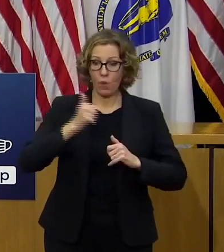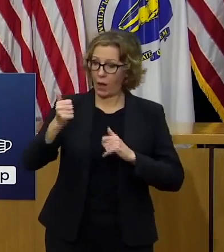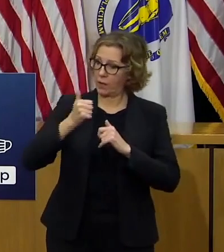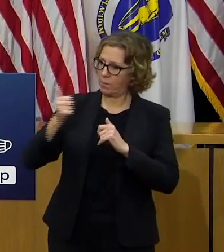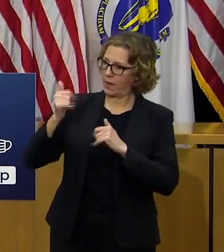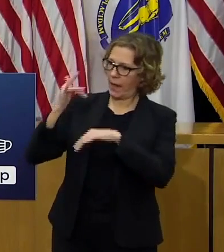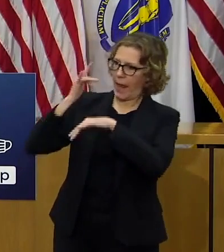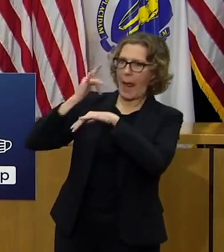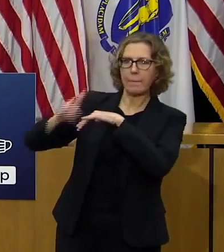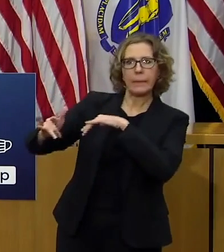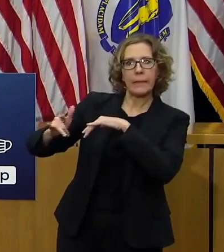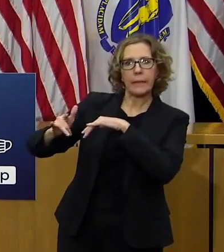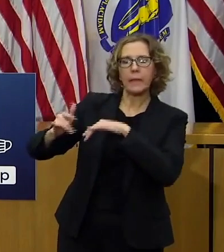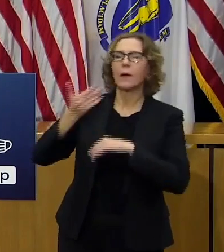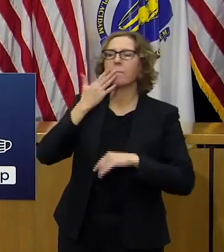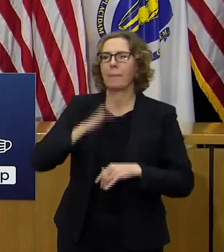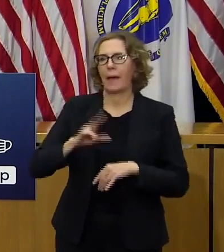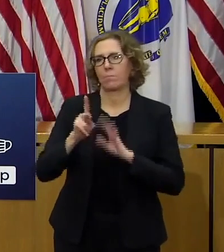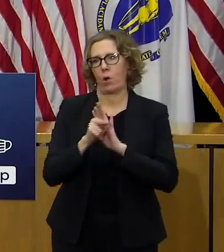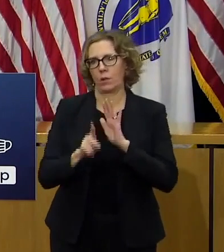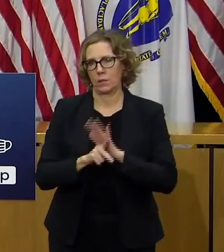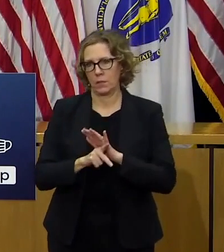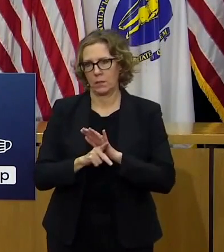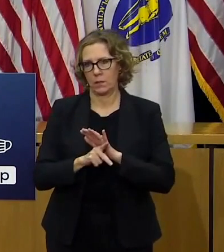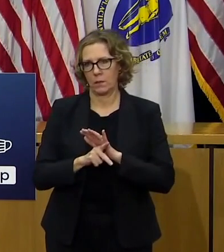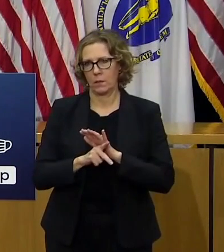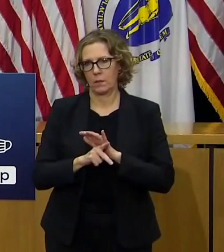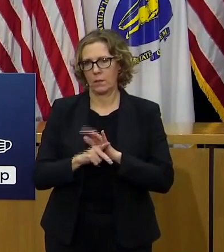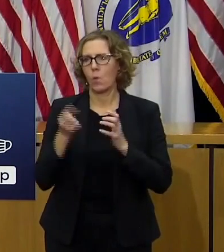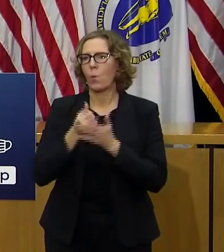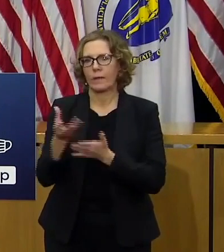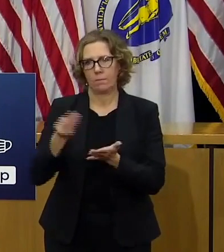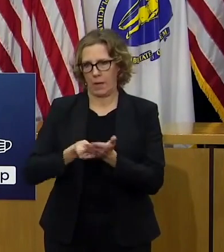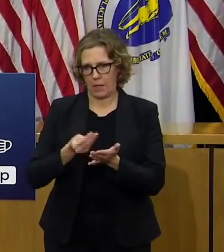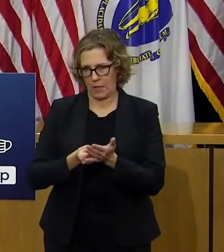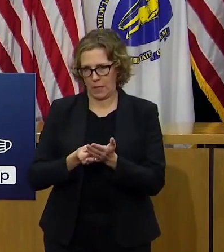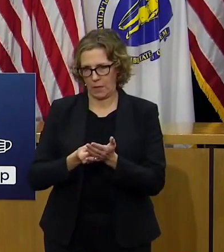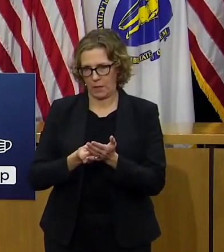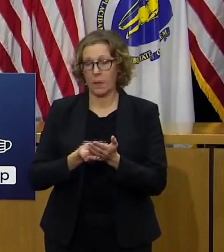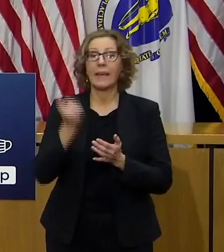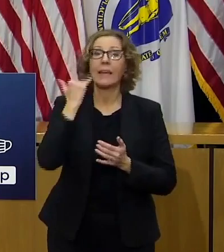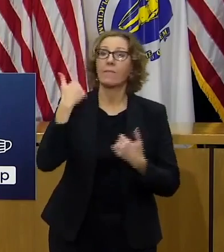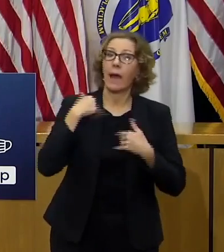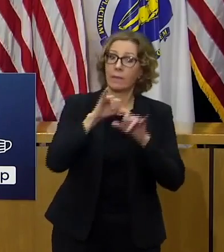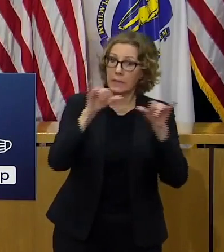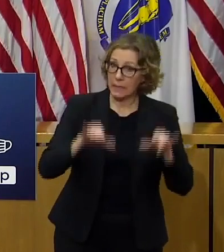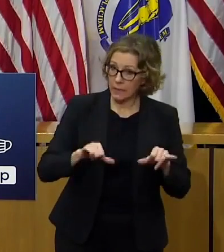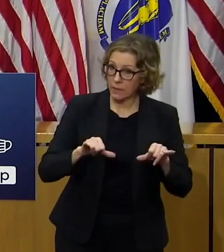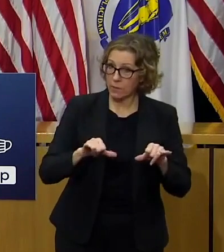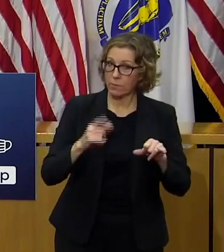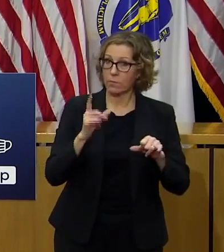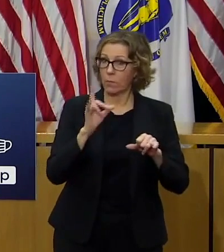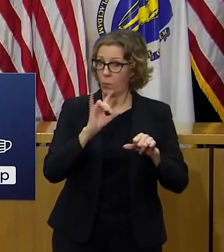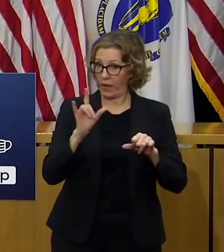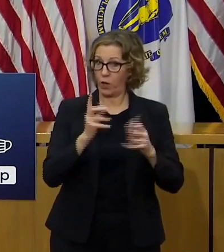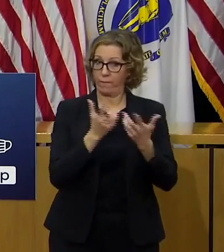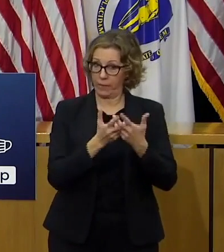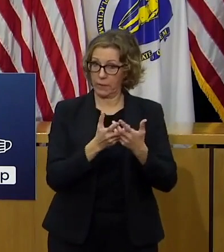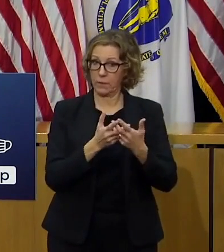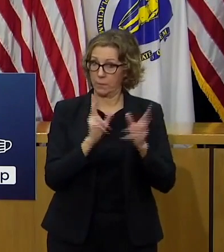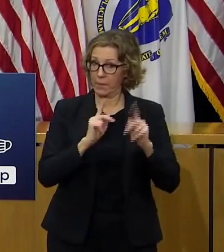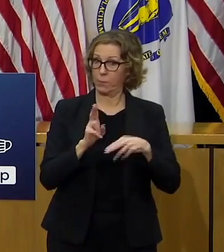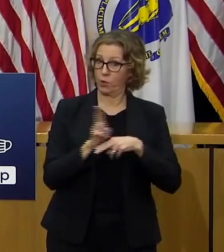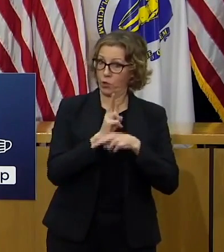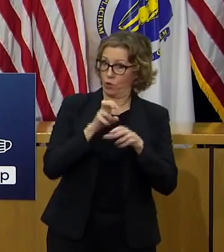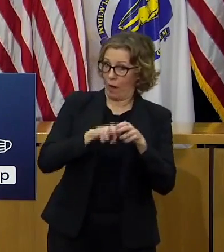that you have a system that actually serves the people who want to ride it when they want to ride it and the way they want to ride it is the right way to